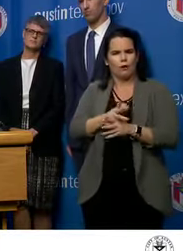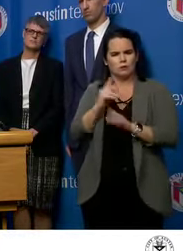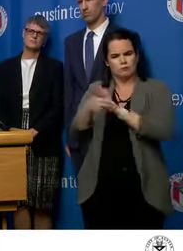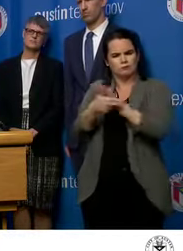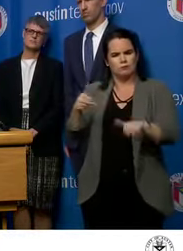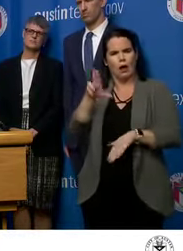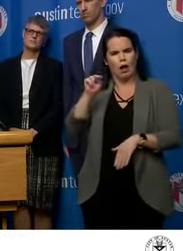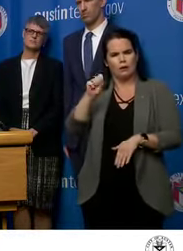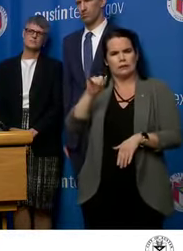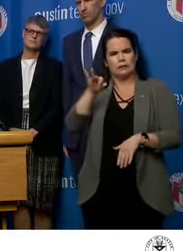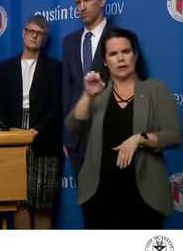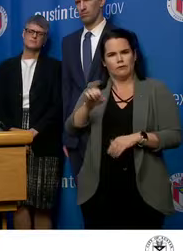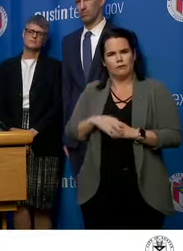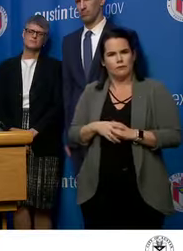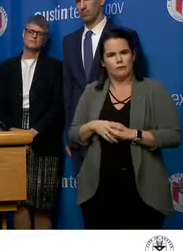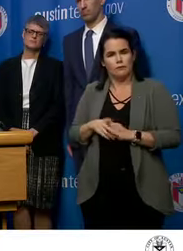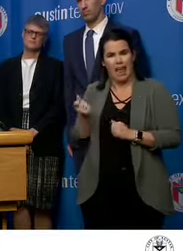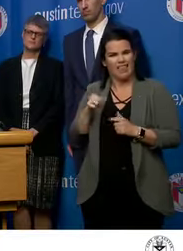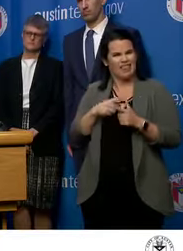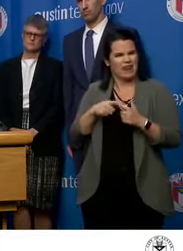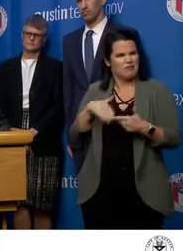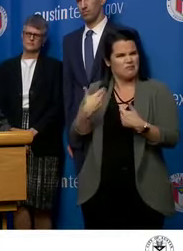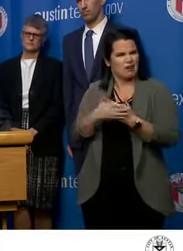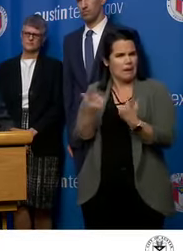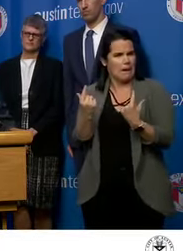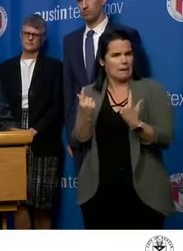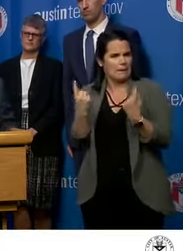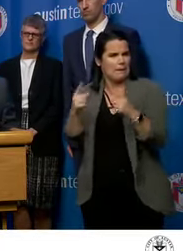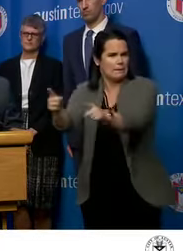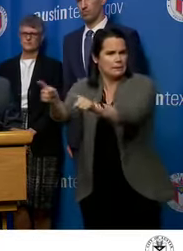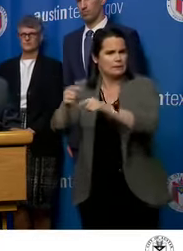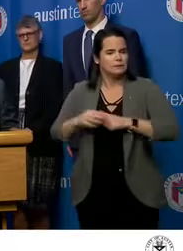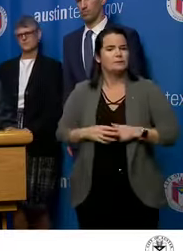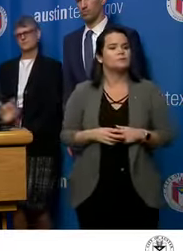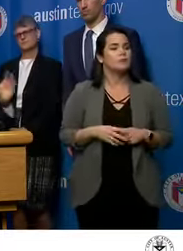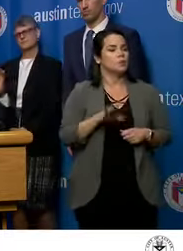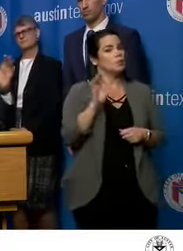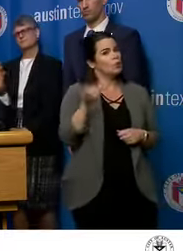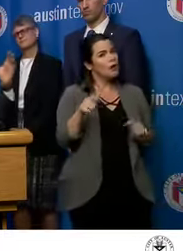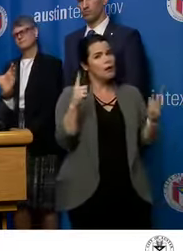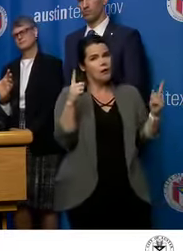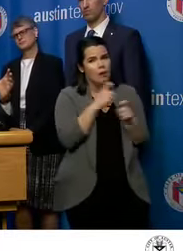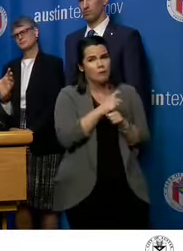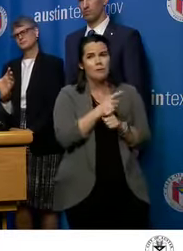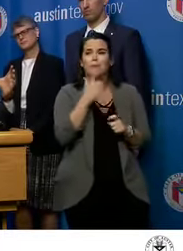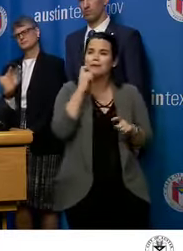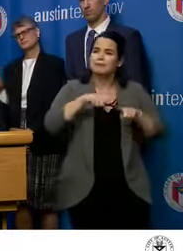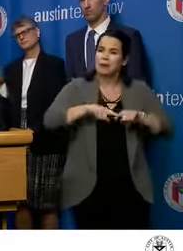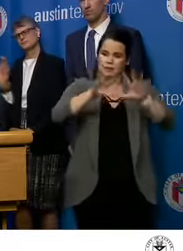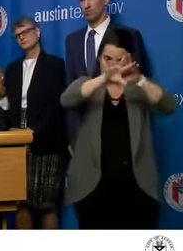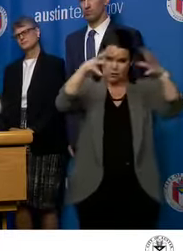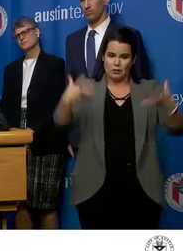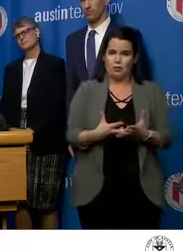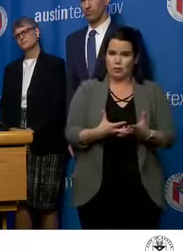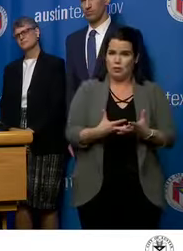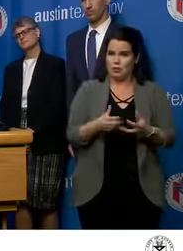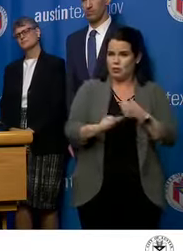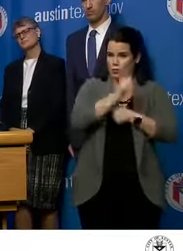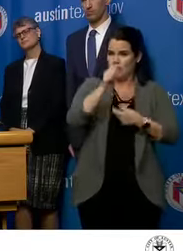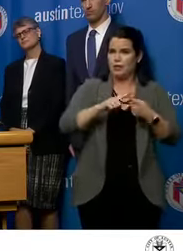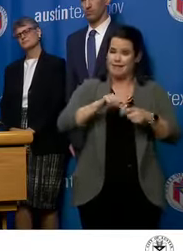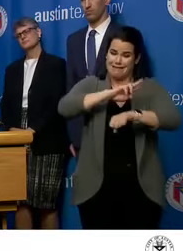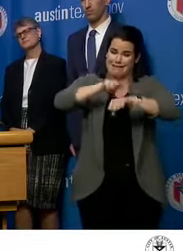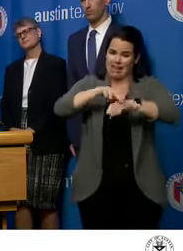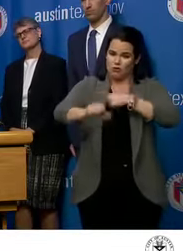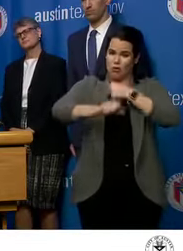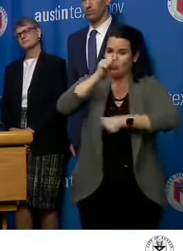the, the process is, is a complex one because it has to do with the overall threat, the global threat, the national threat, as well as